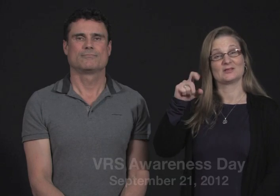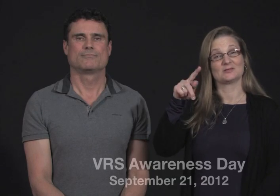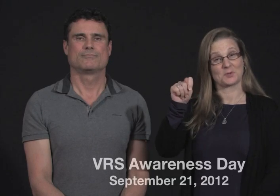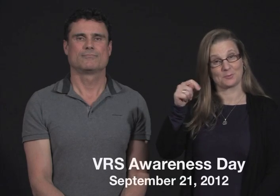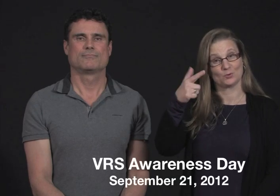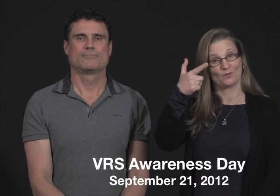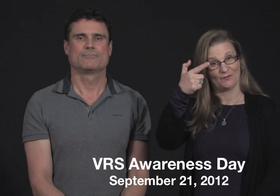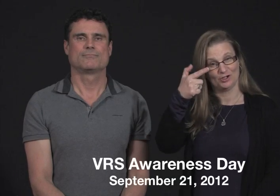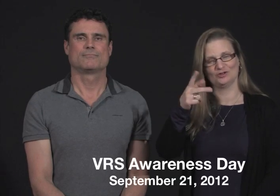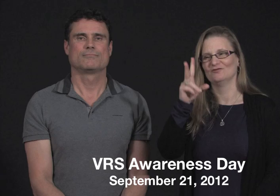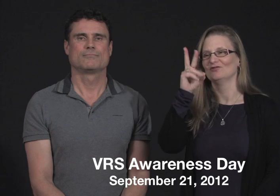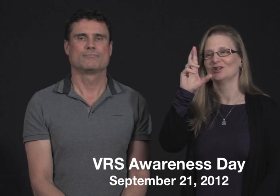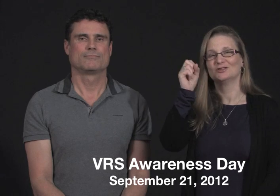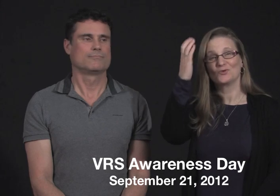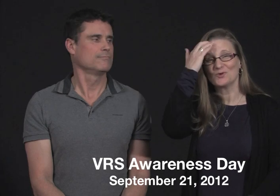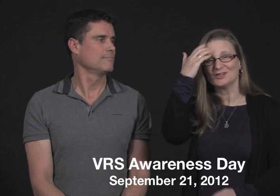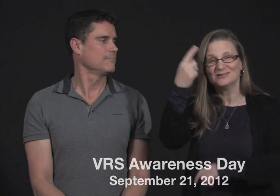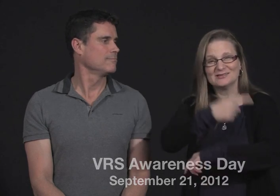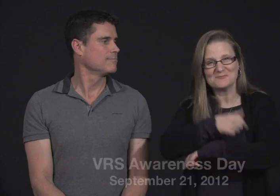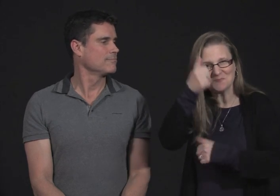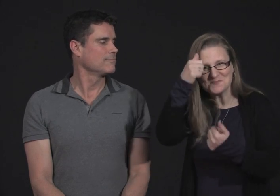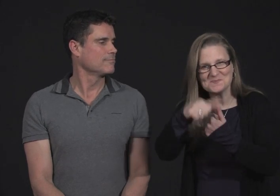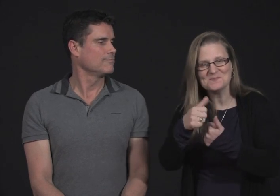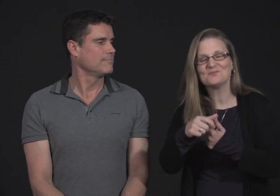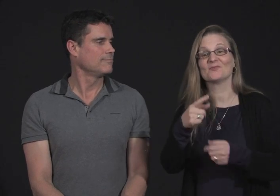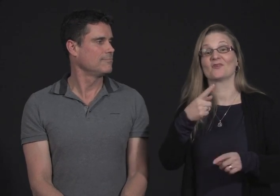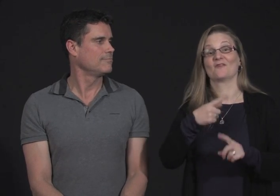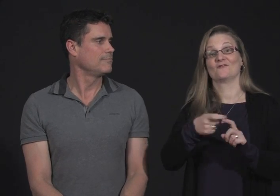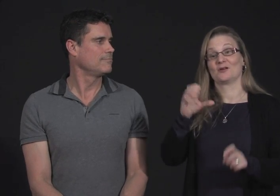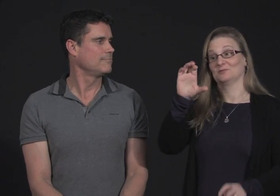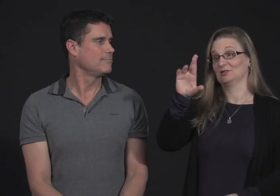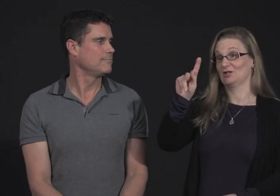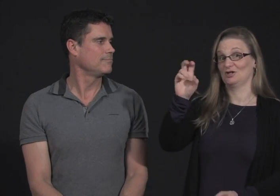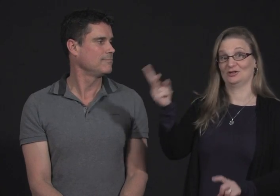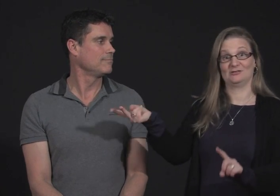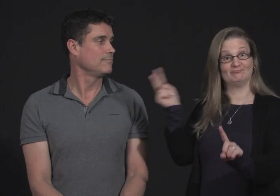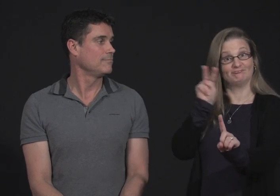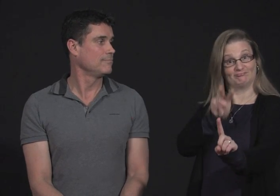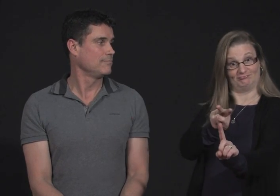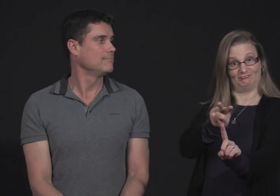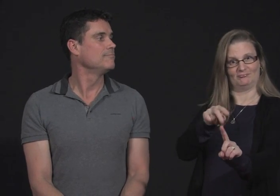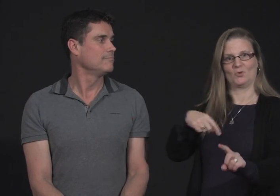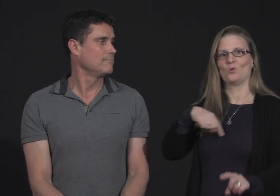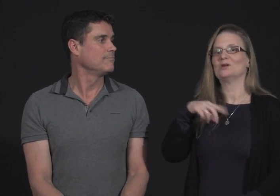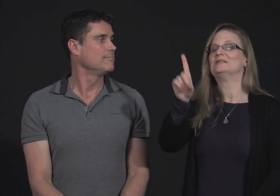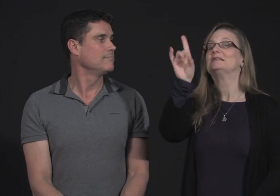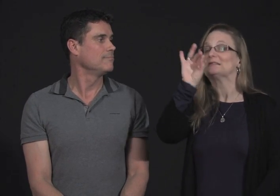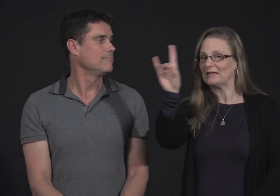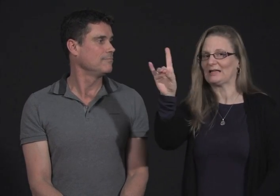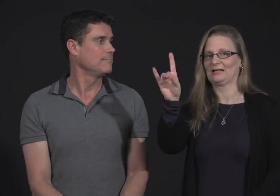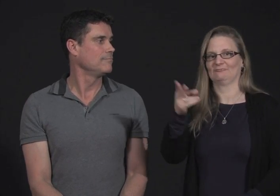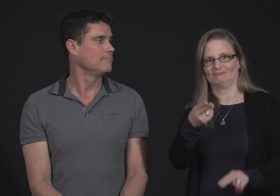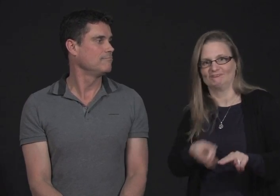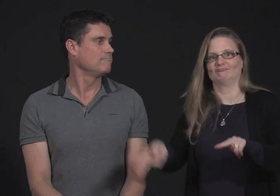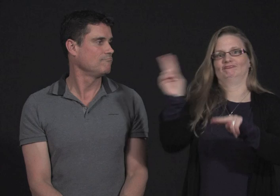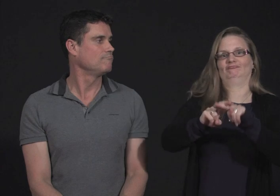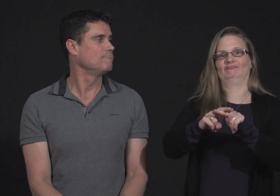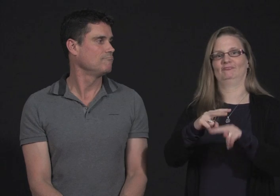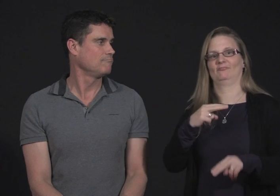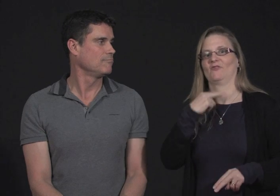September 21st, 2012 was VRS Awareness Day. The CRTC was proud to report that